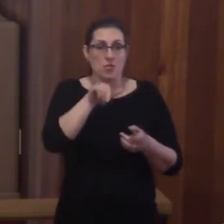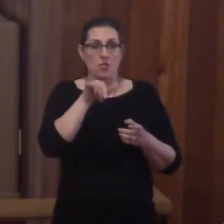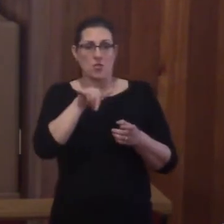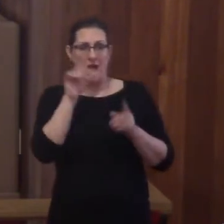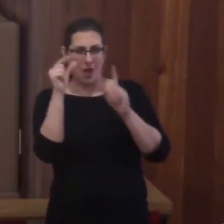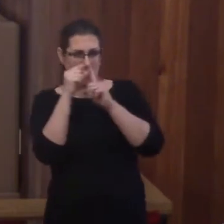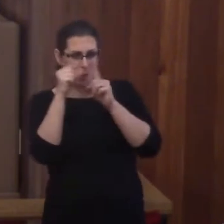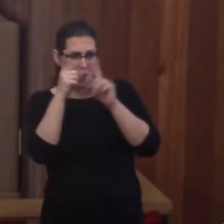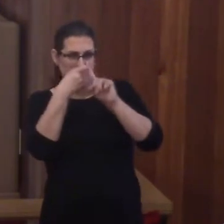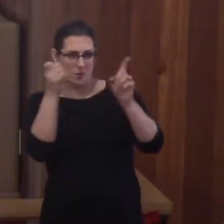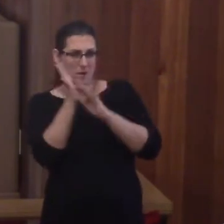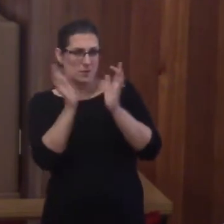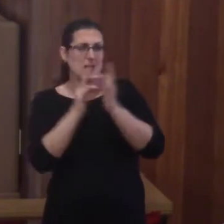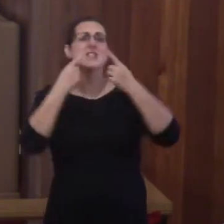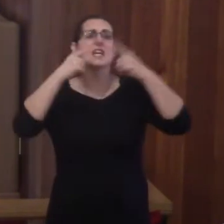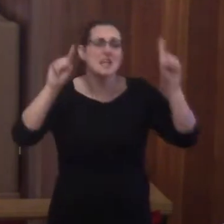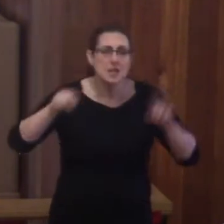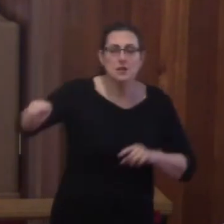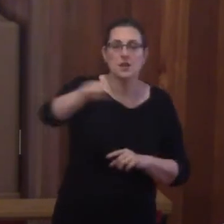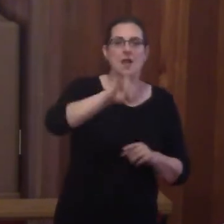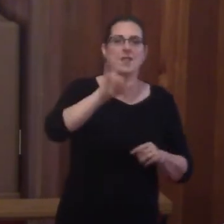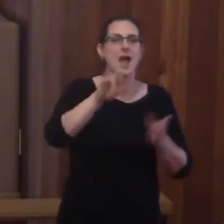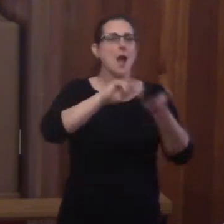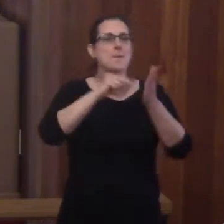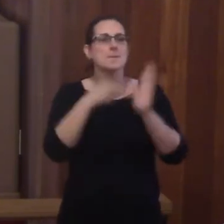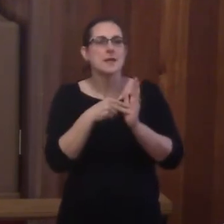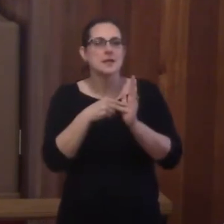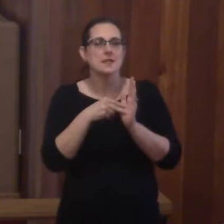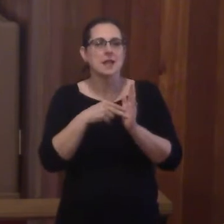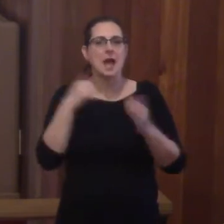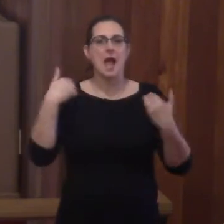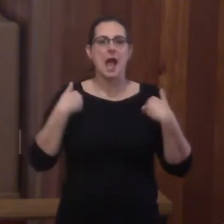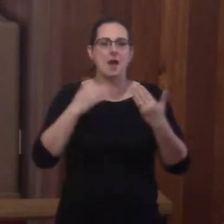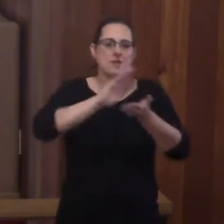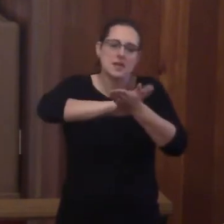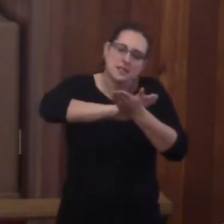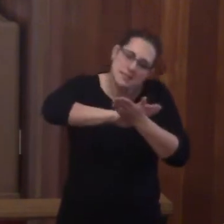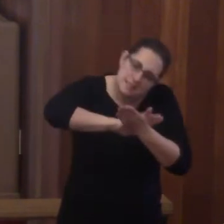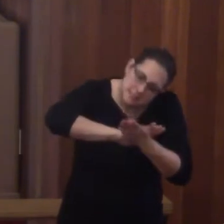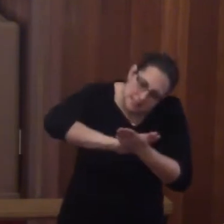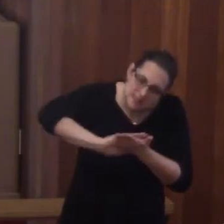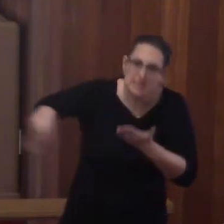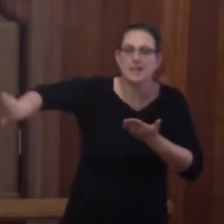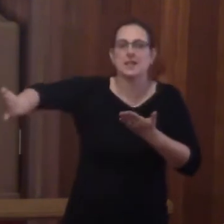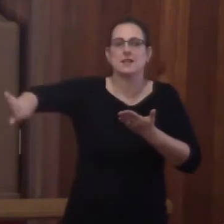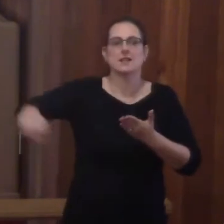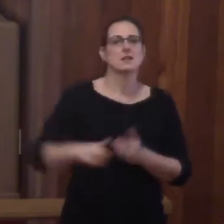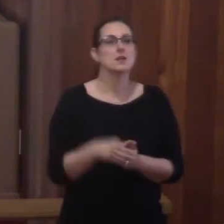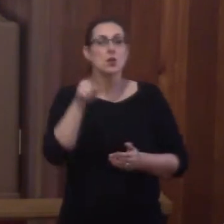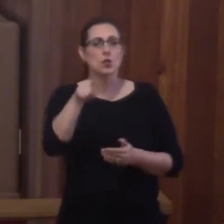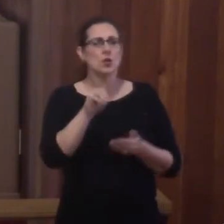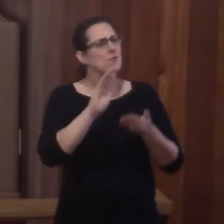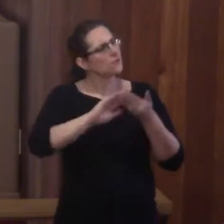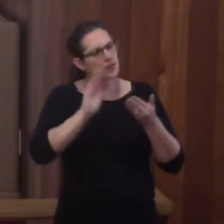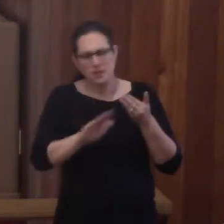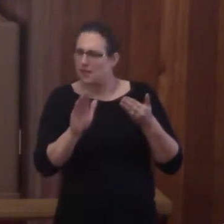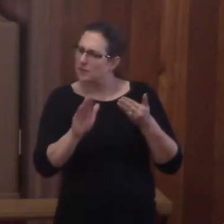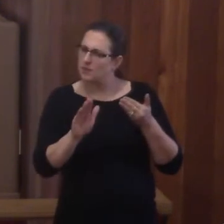words of Jesus are declared to you. That means there is a clean slate. That means you are absolutely forgiven,